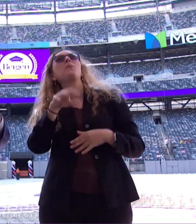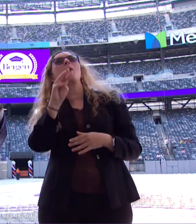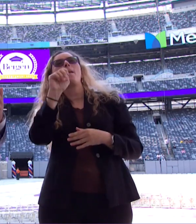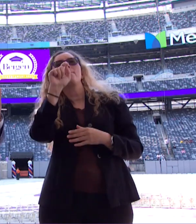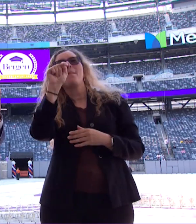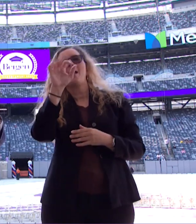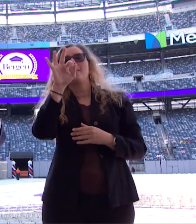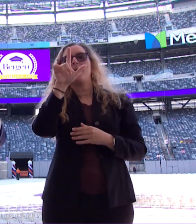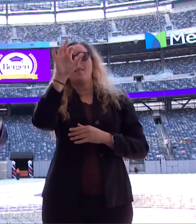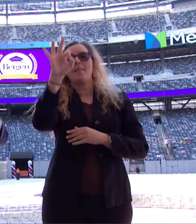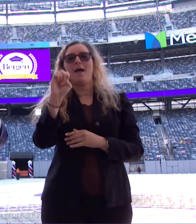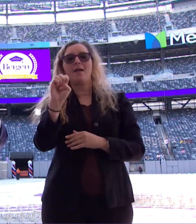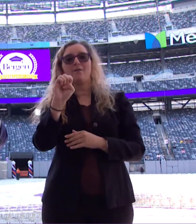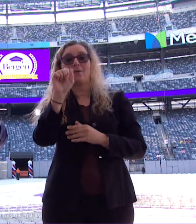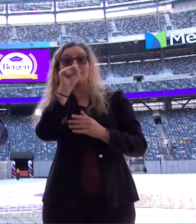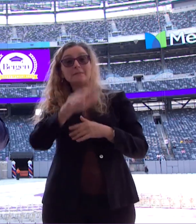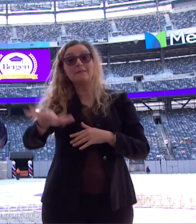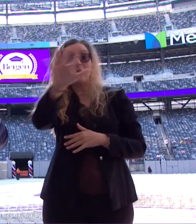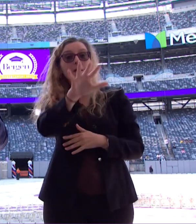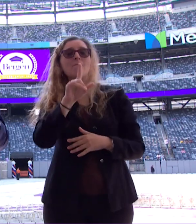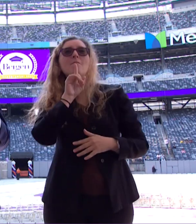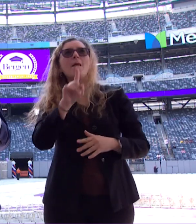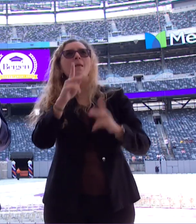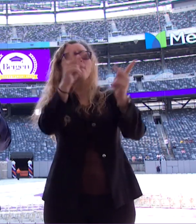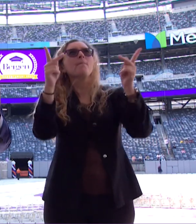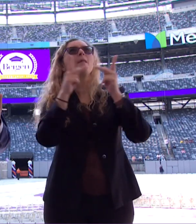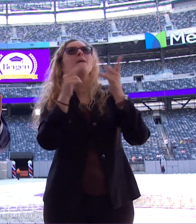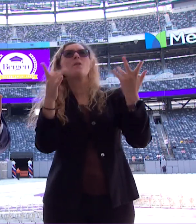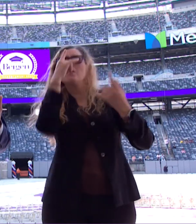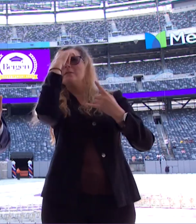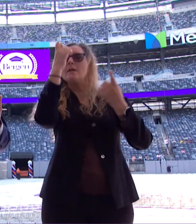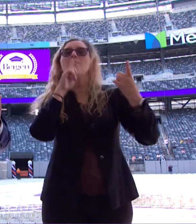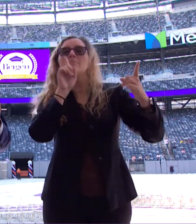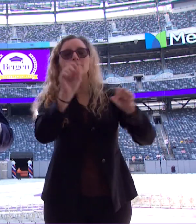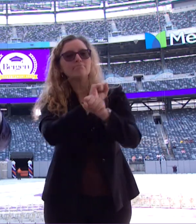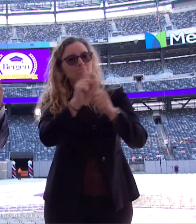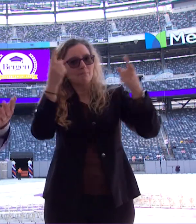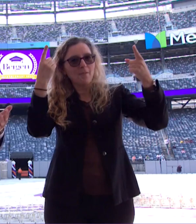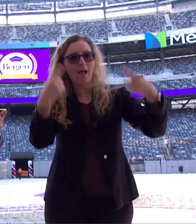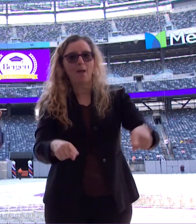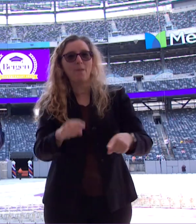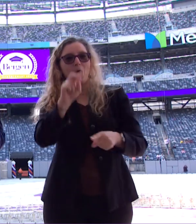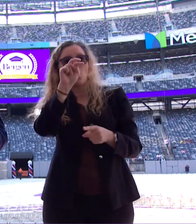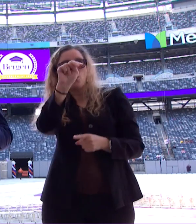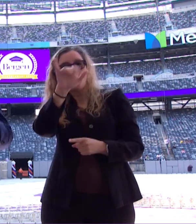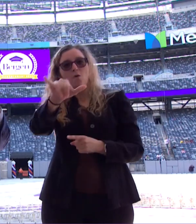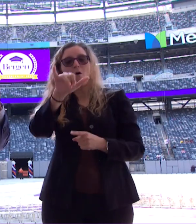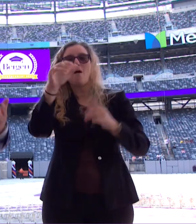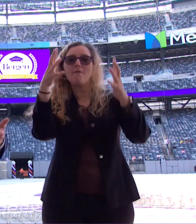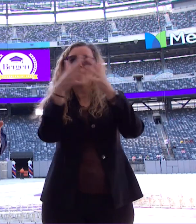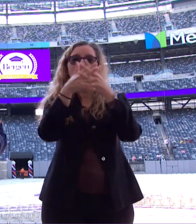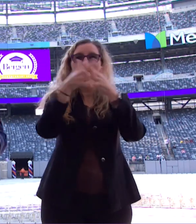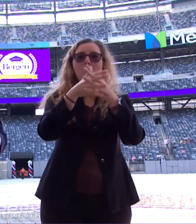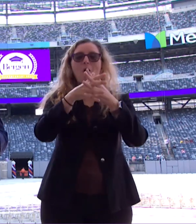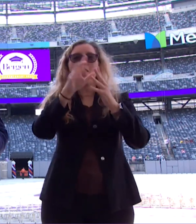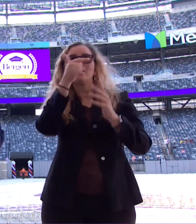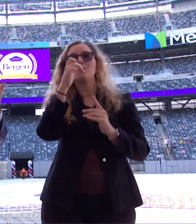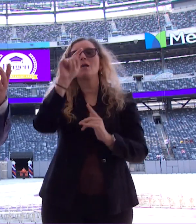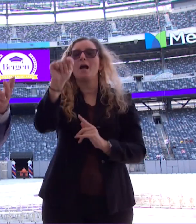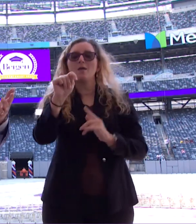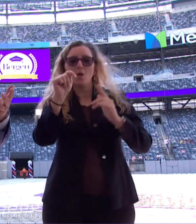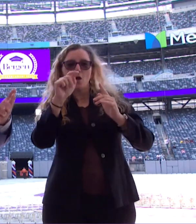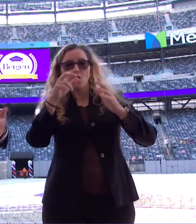It's a place where dreams happen, right? The New York football giants, the New York Jets,